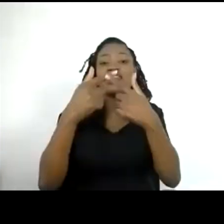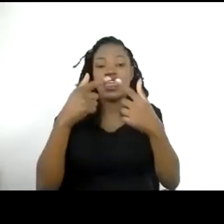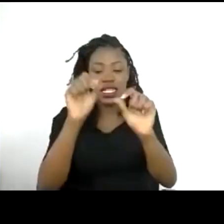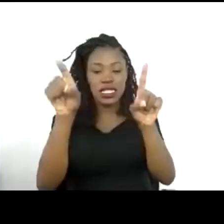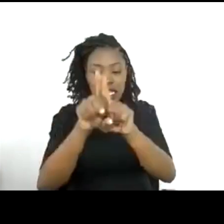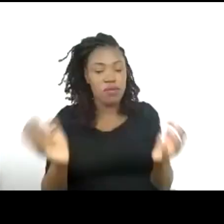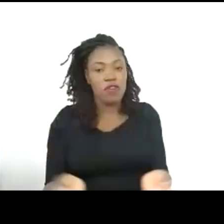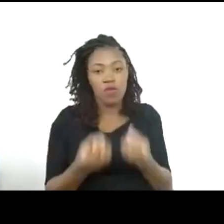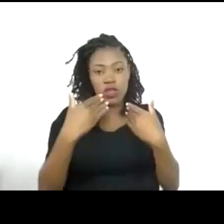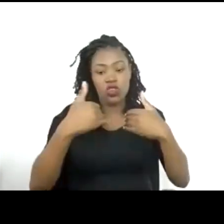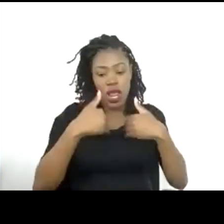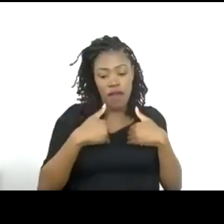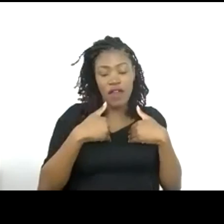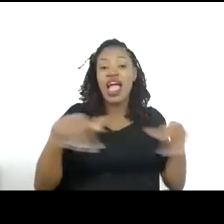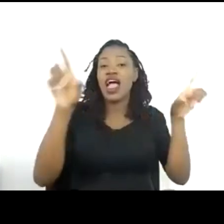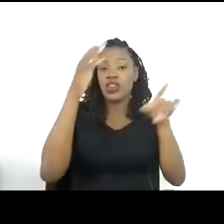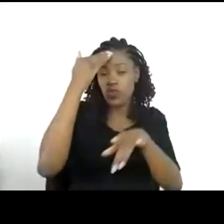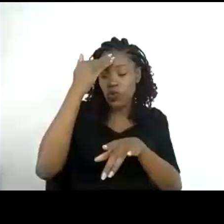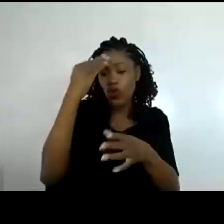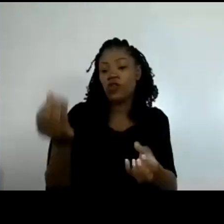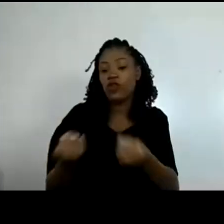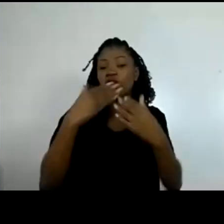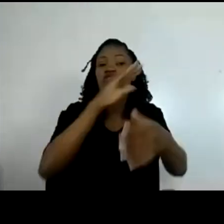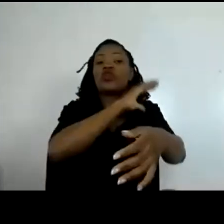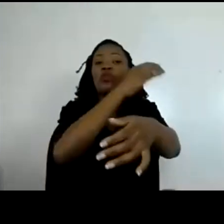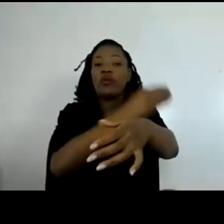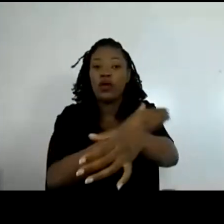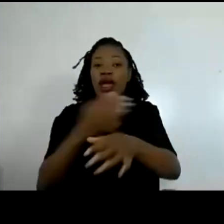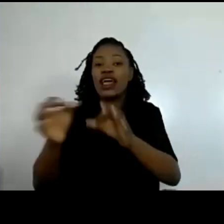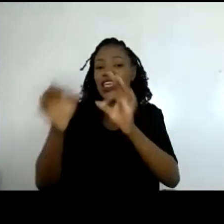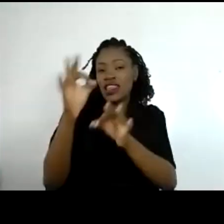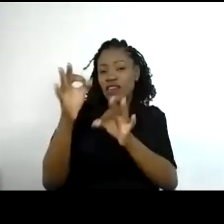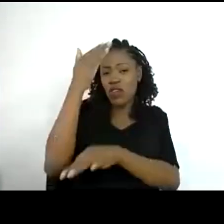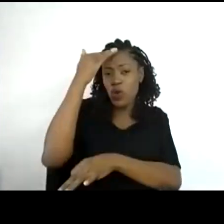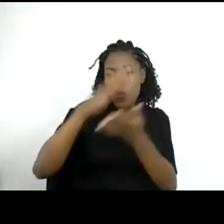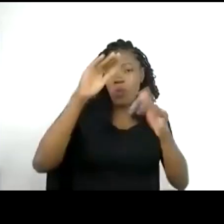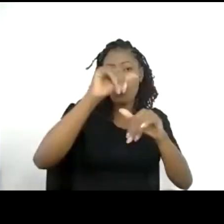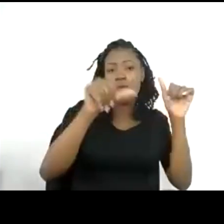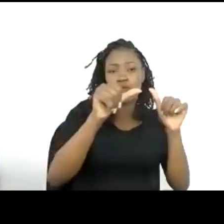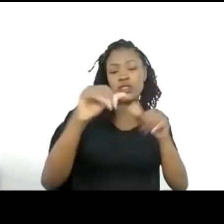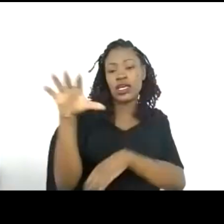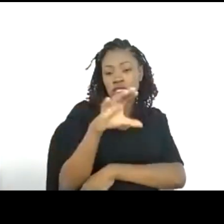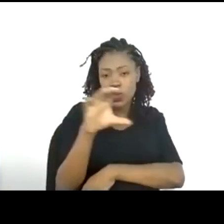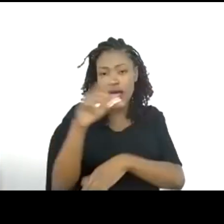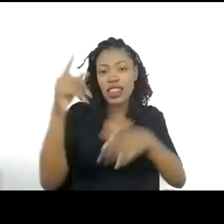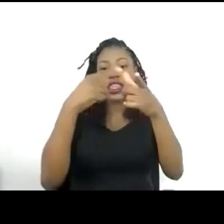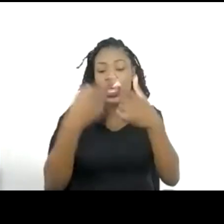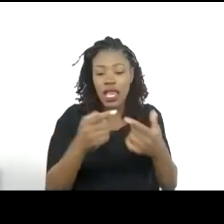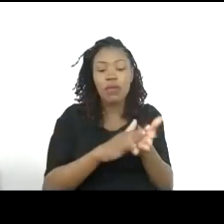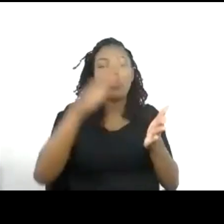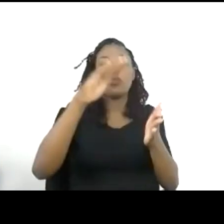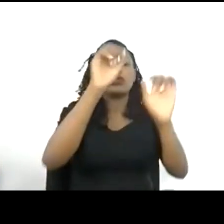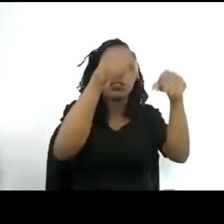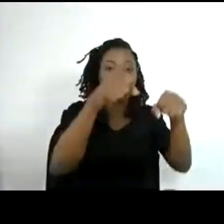the more you can emphasize really what, why you think that you are the best place to